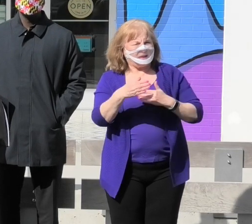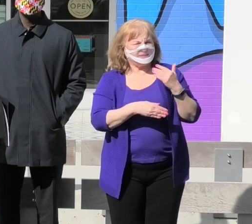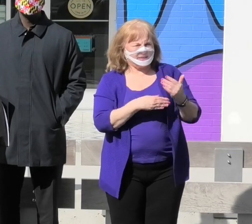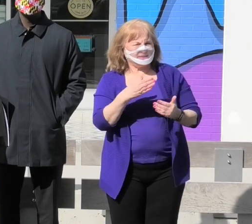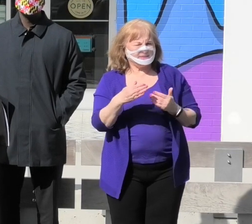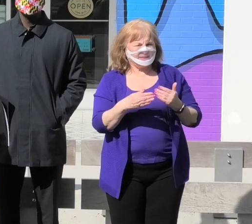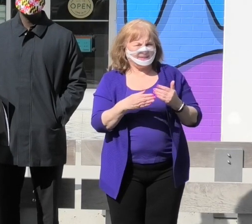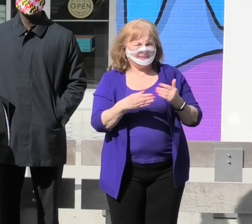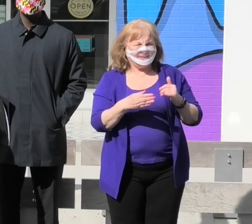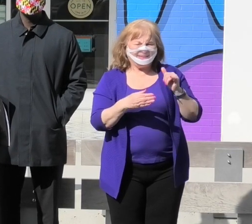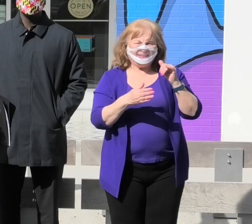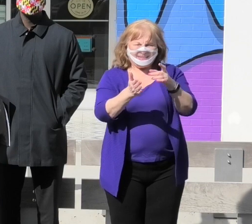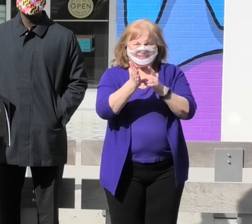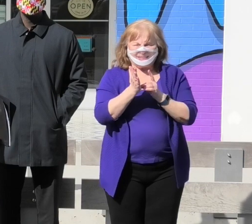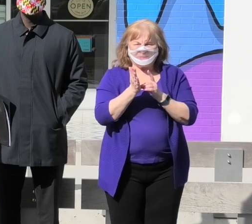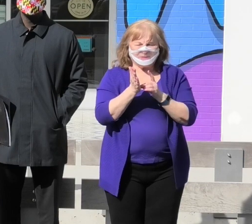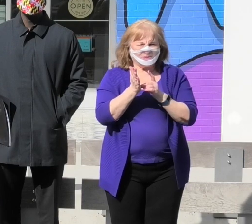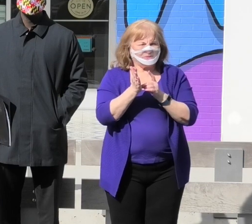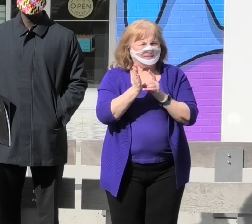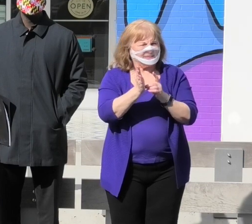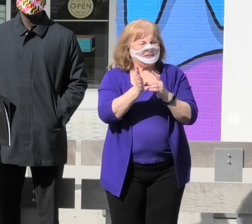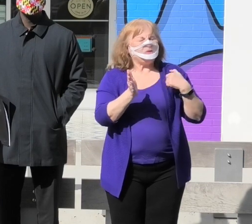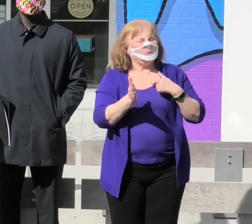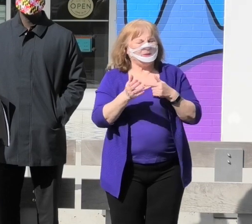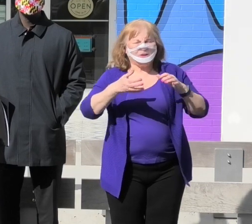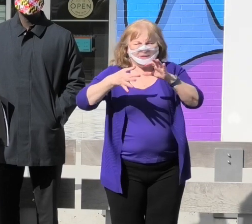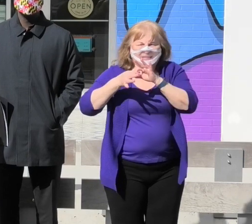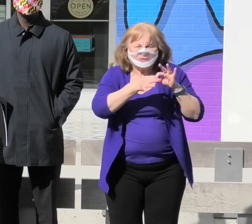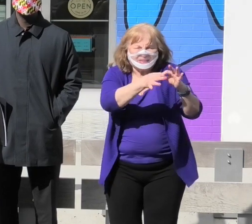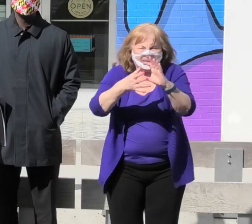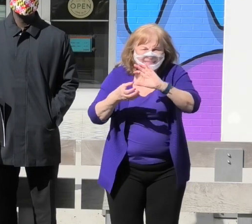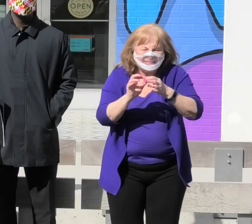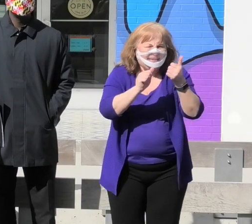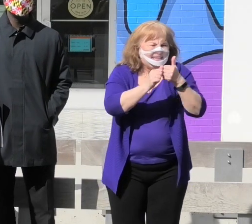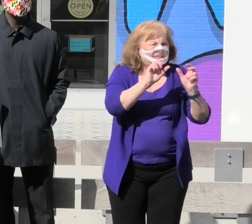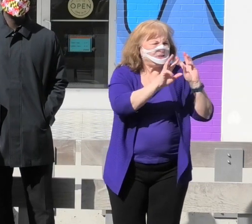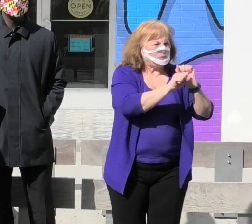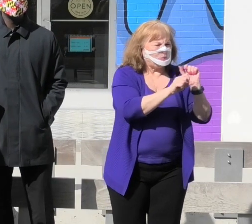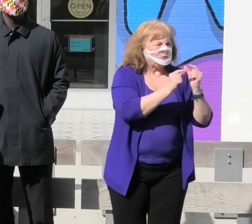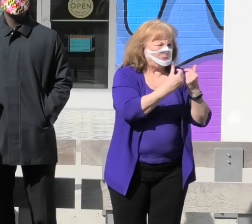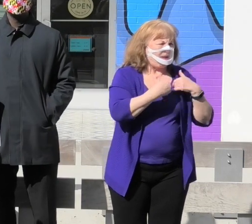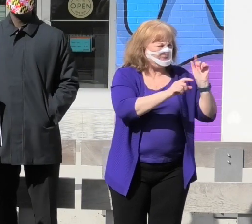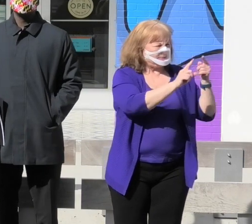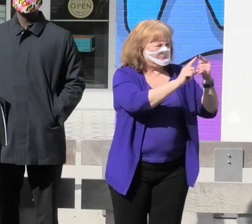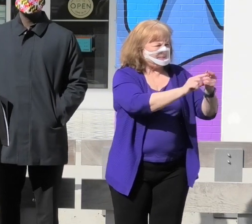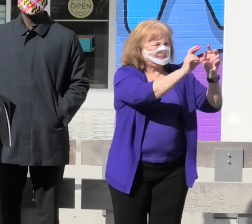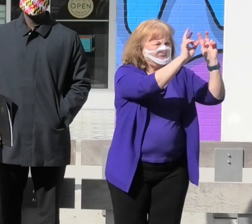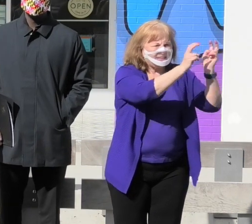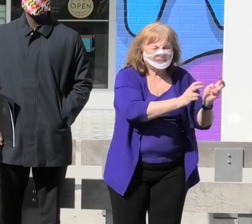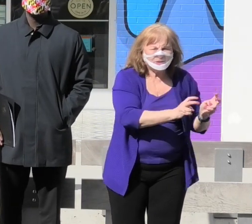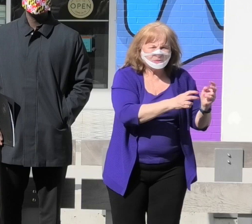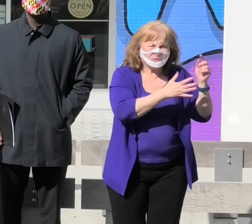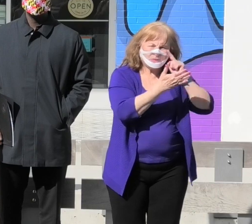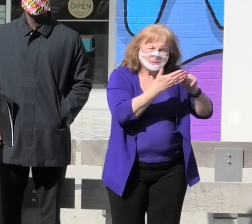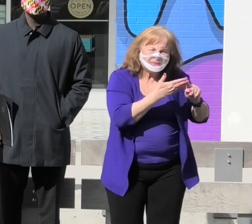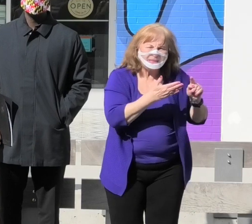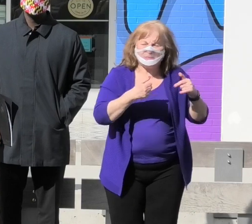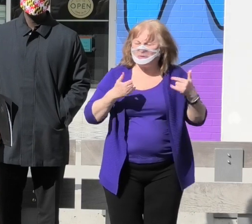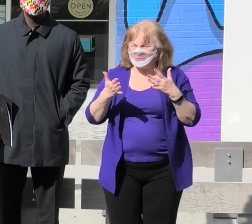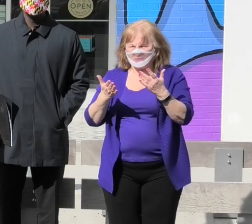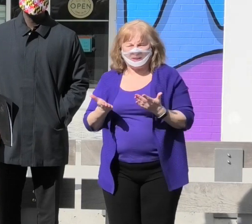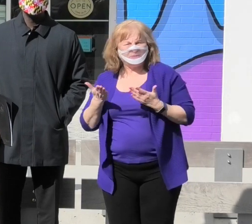is that it demonstrates how interconnected we are. While each work group had specific issues to examine and provide